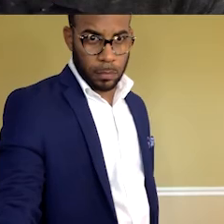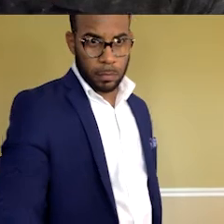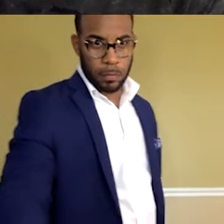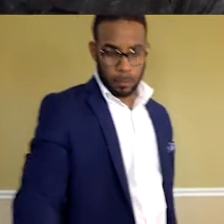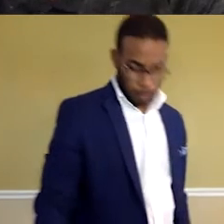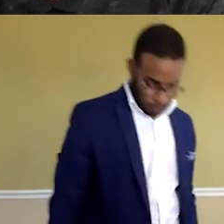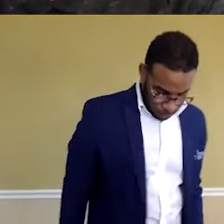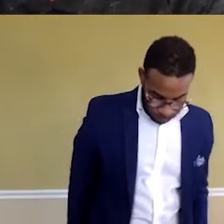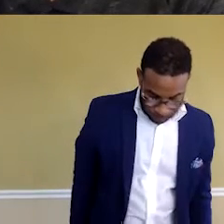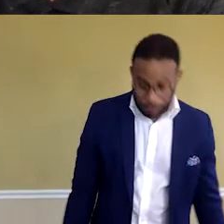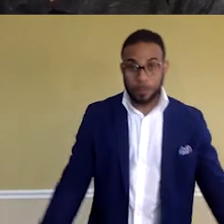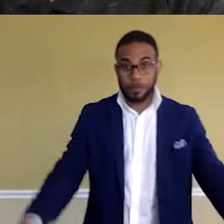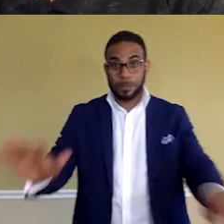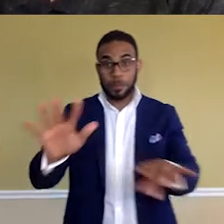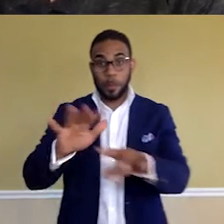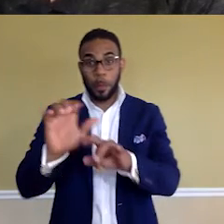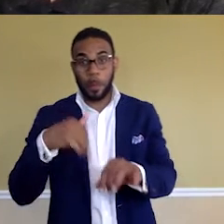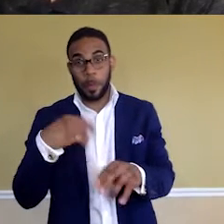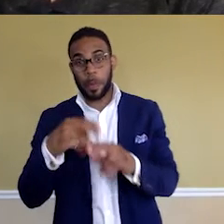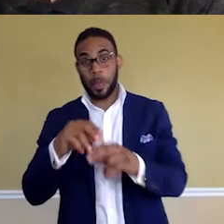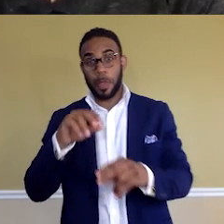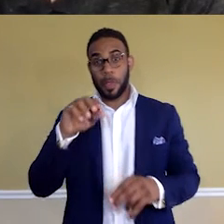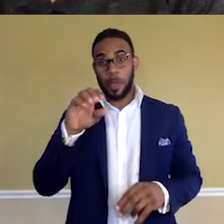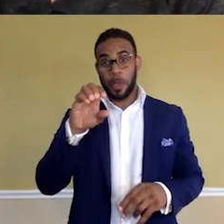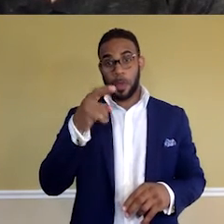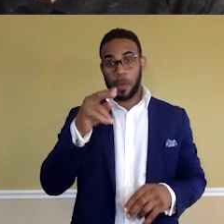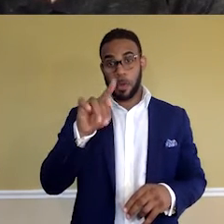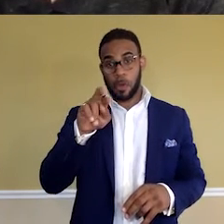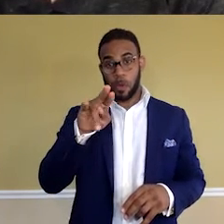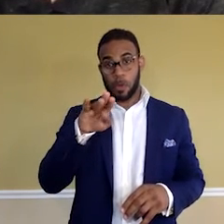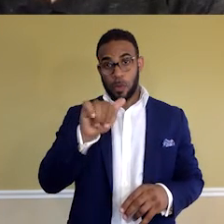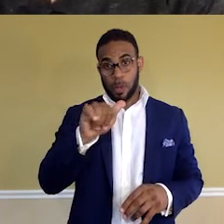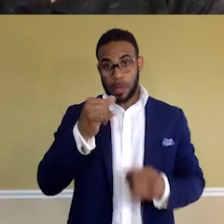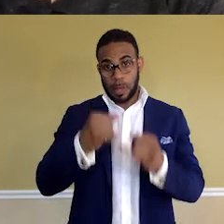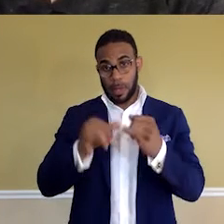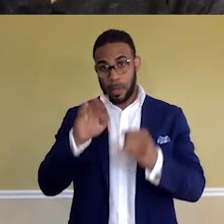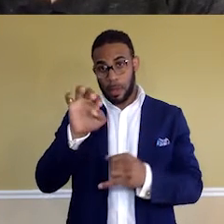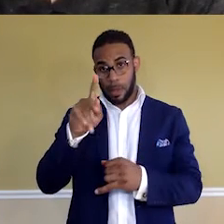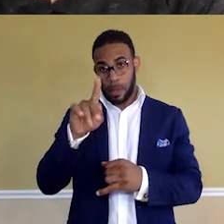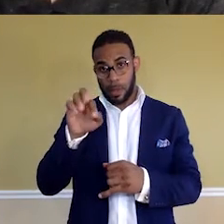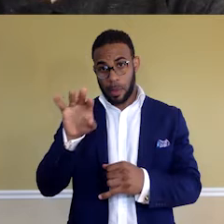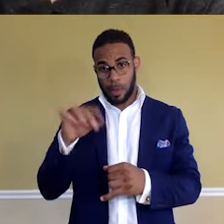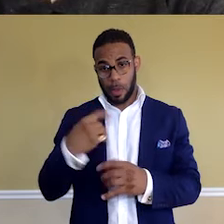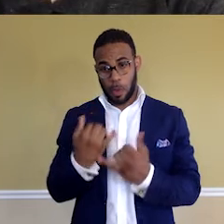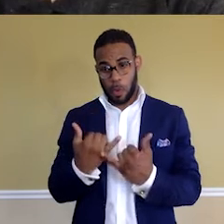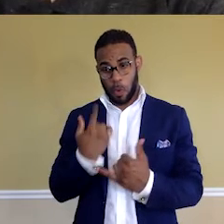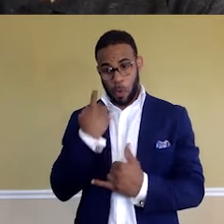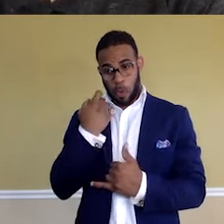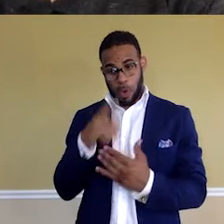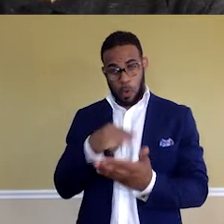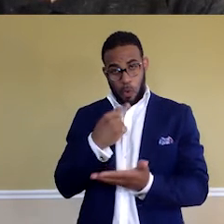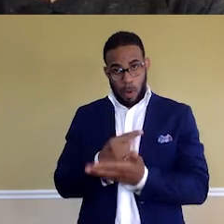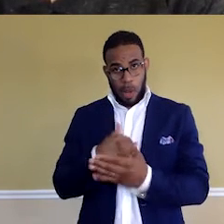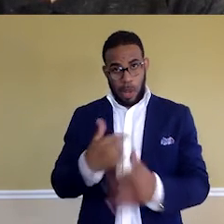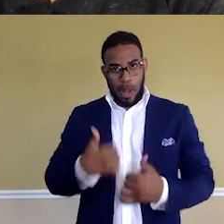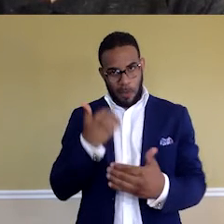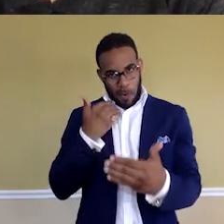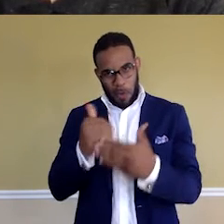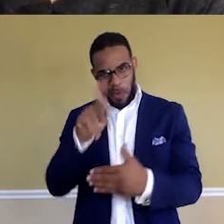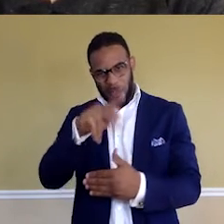Awesome. So I am Christina Beckford. I'm currently a recent graduate. I live close to Philadelphia, and